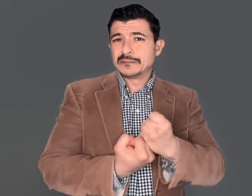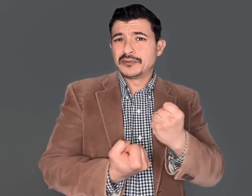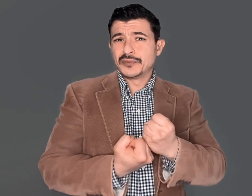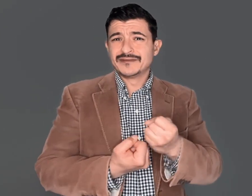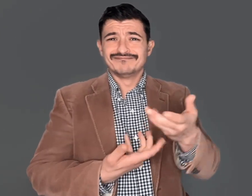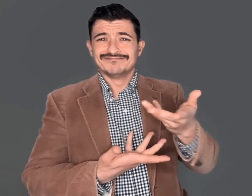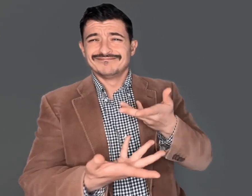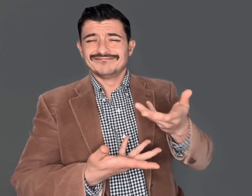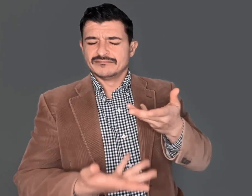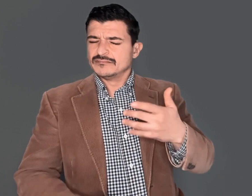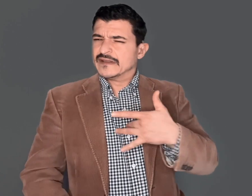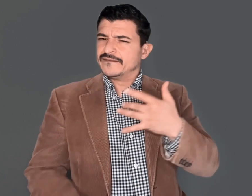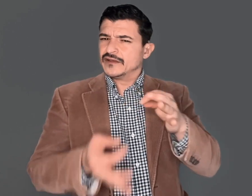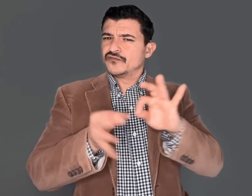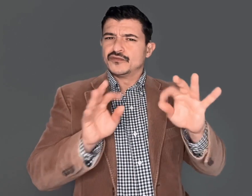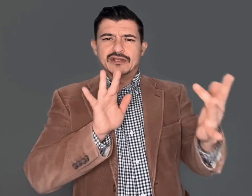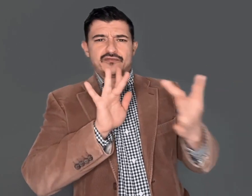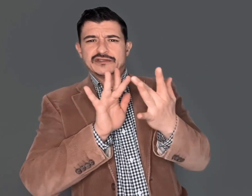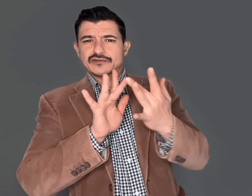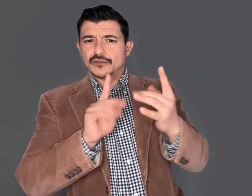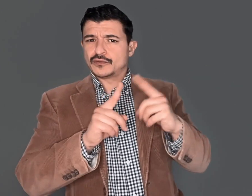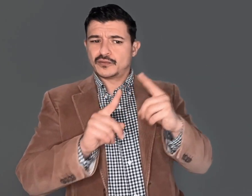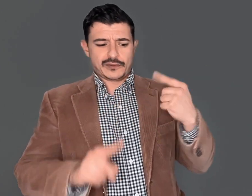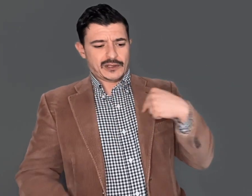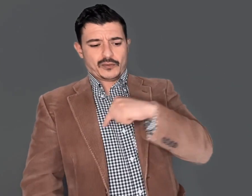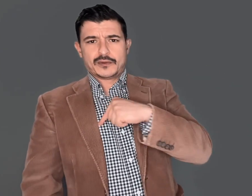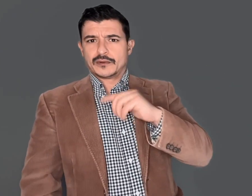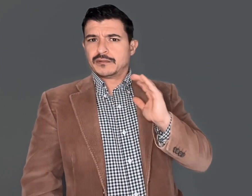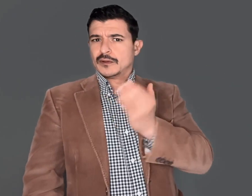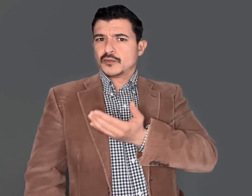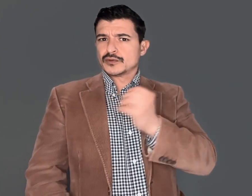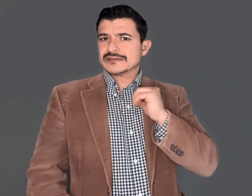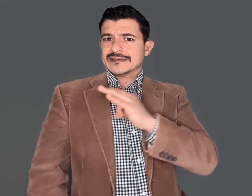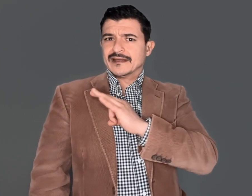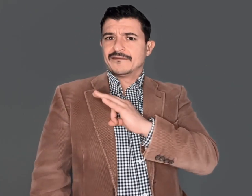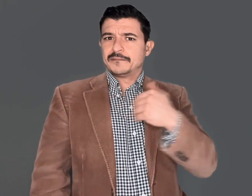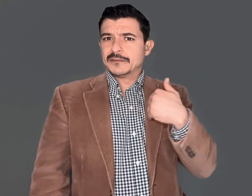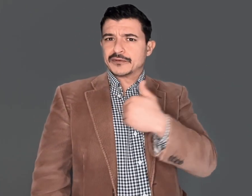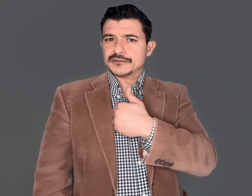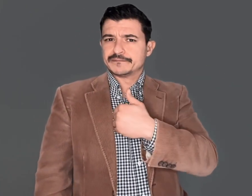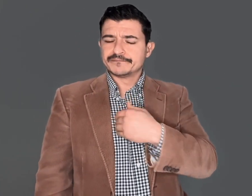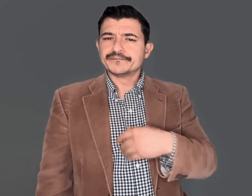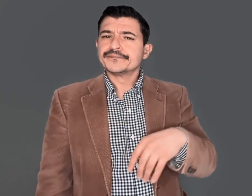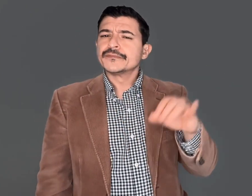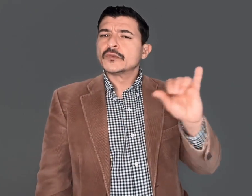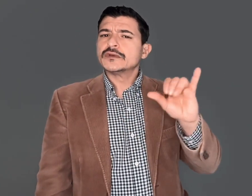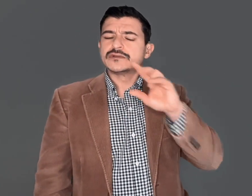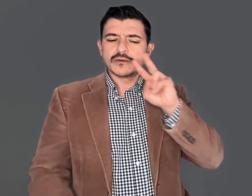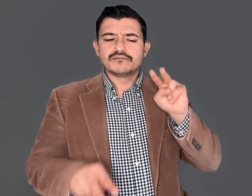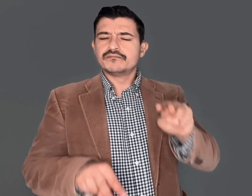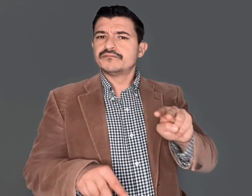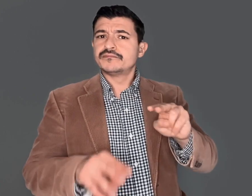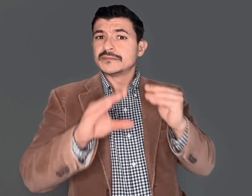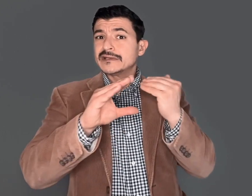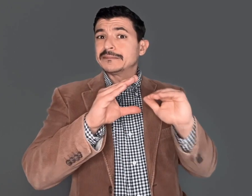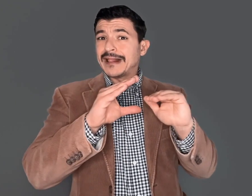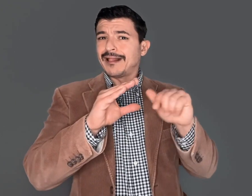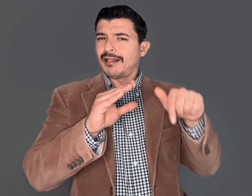feel that you're needing more support and need to vent, please feel free to reach out to our staff members. Also,